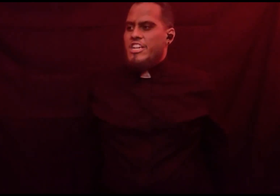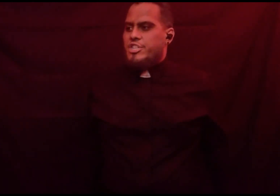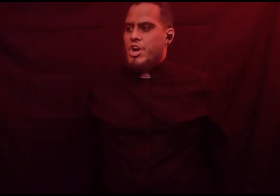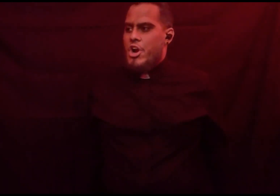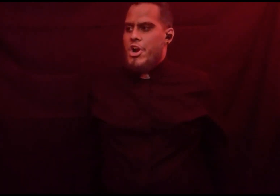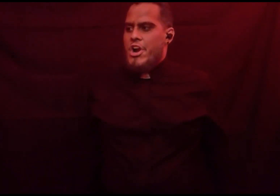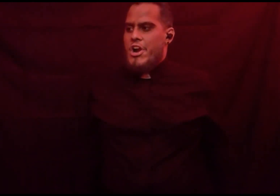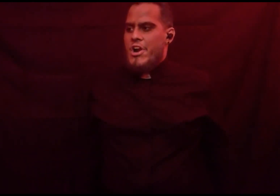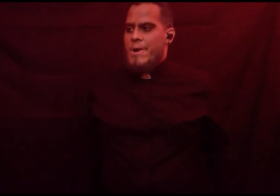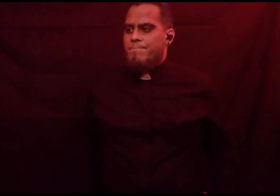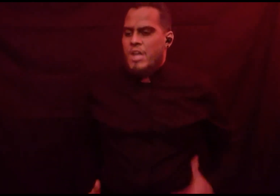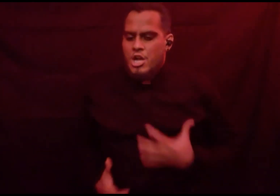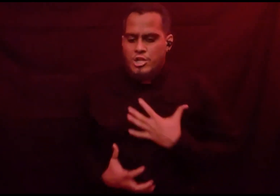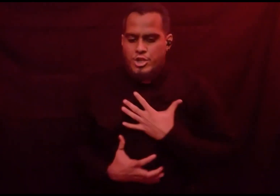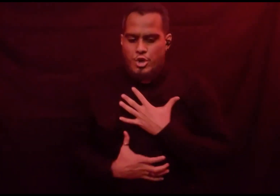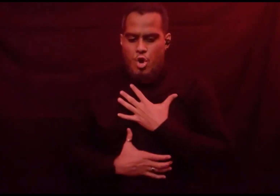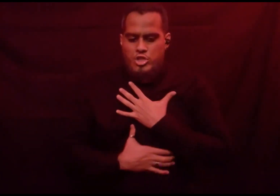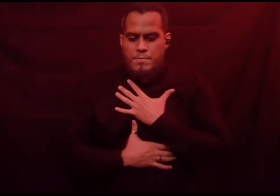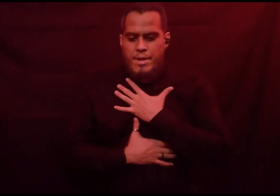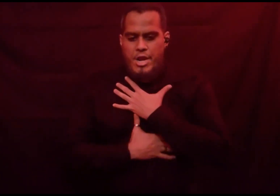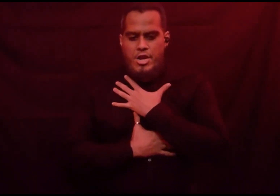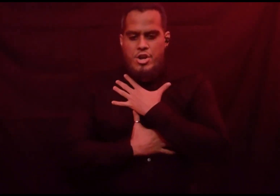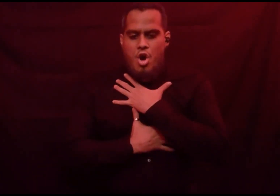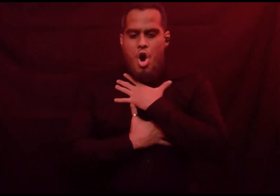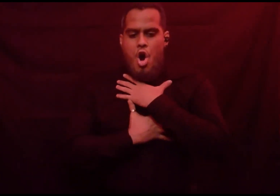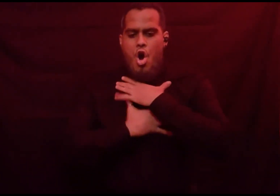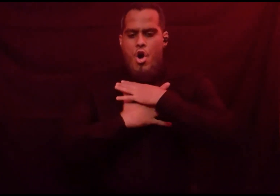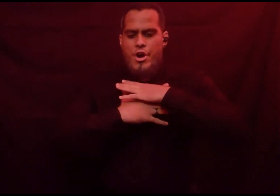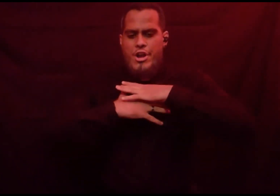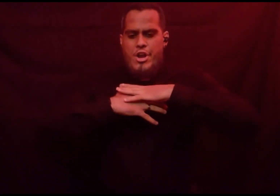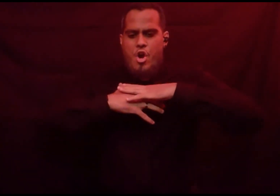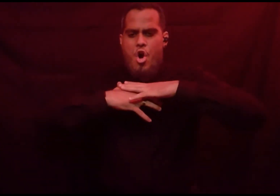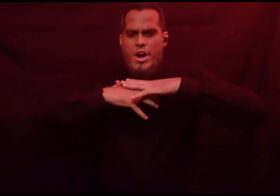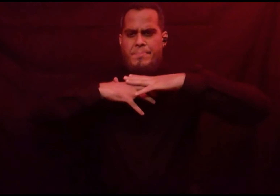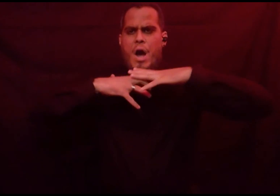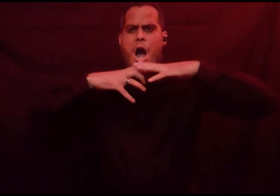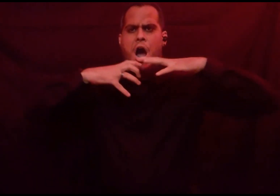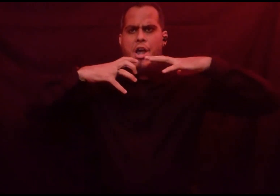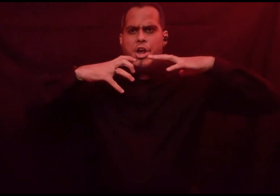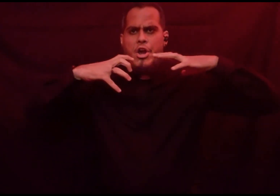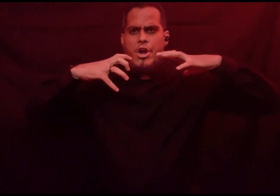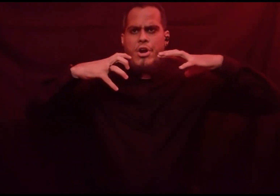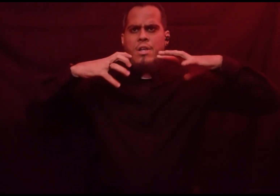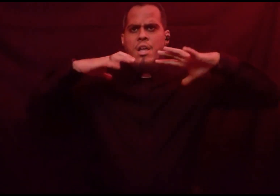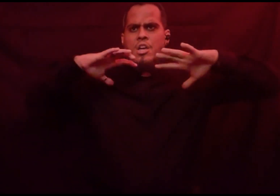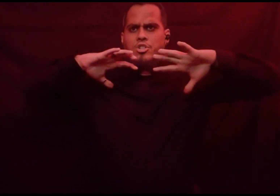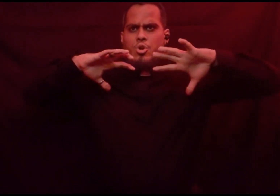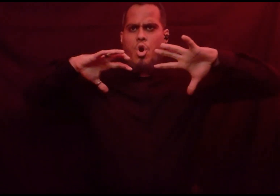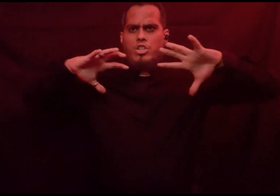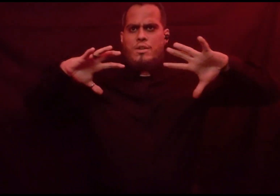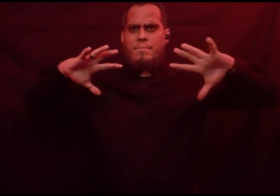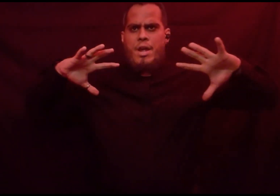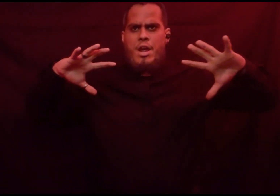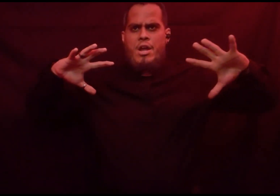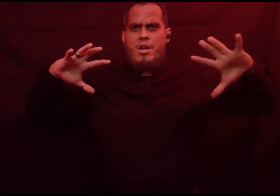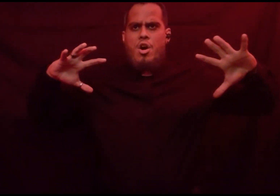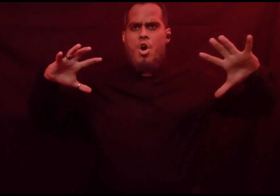turn, Choose me or your fire, Choose me or